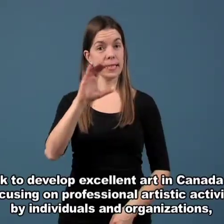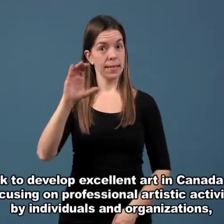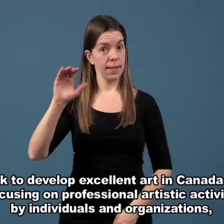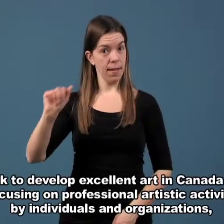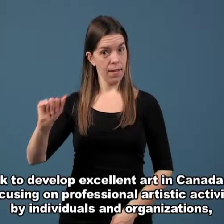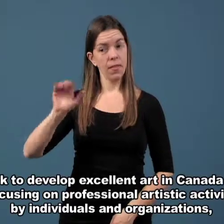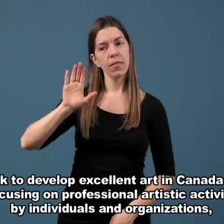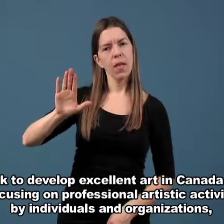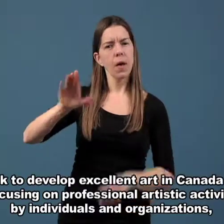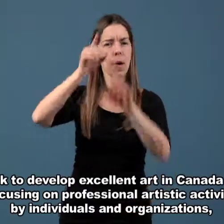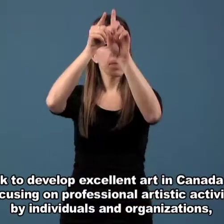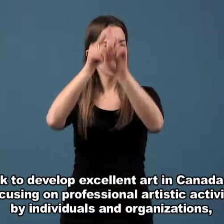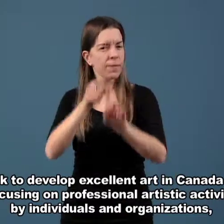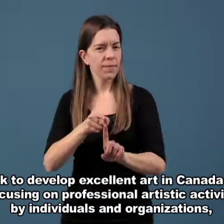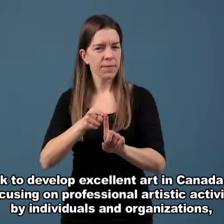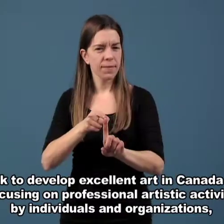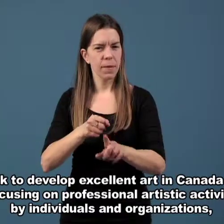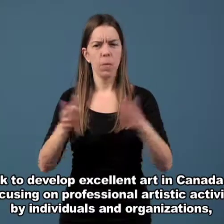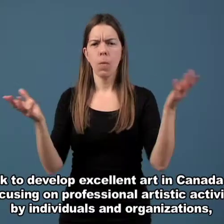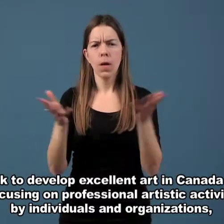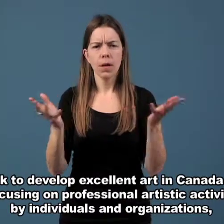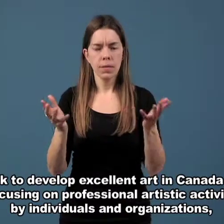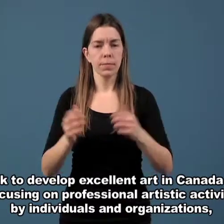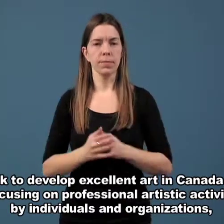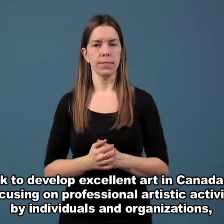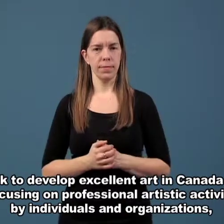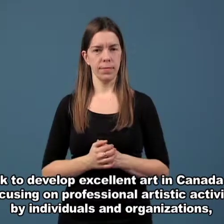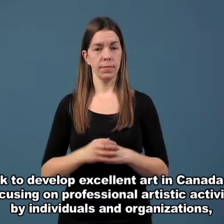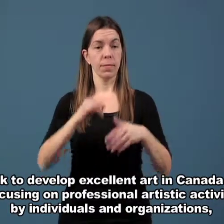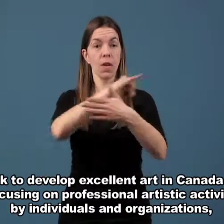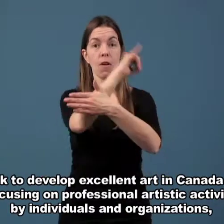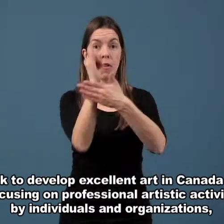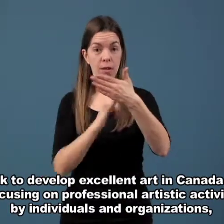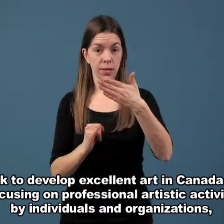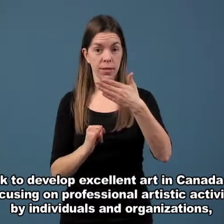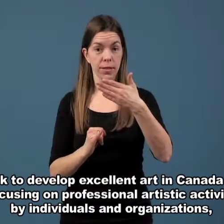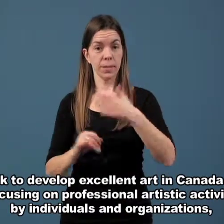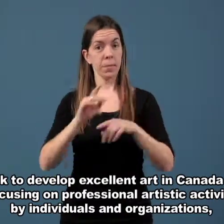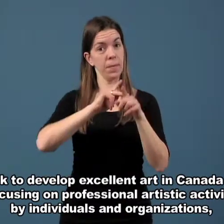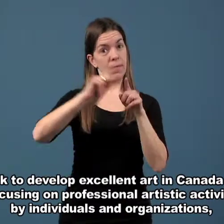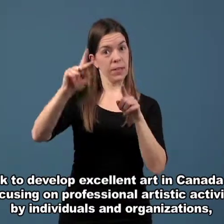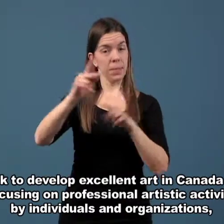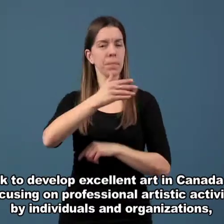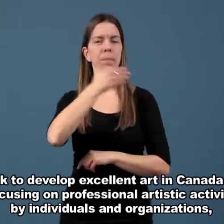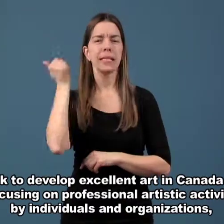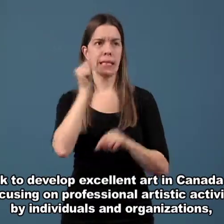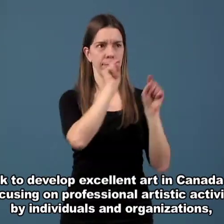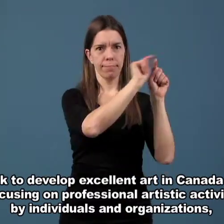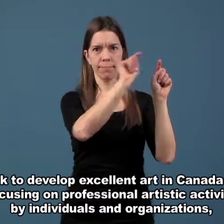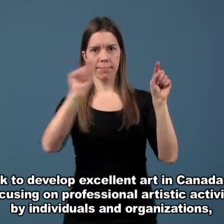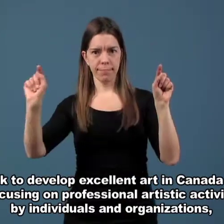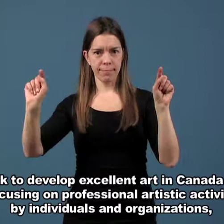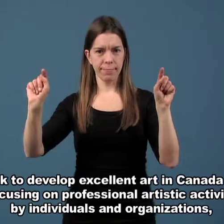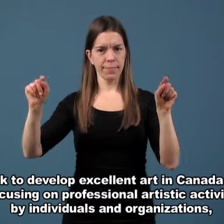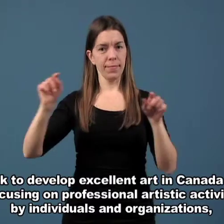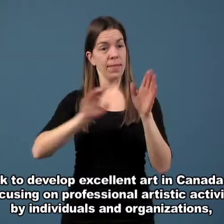Seek to develop excellent art in Canada by focusing on professional artistic activity by individuals